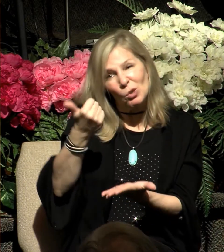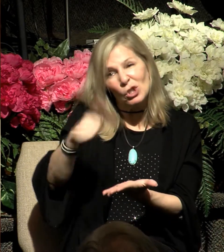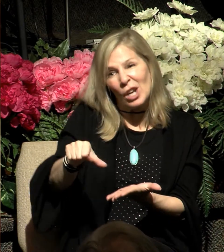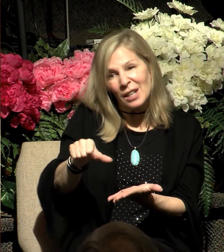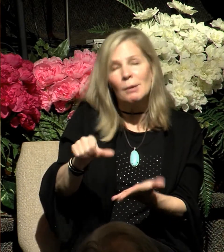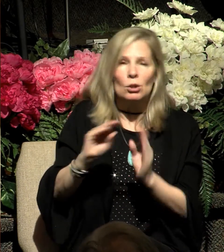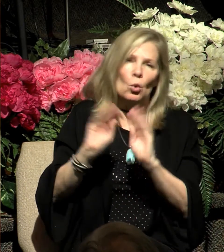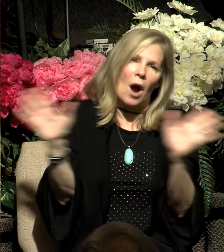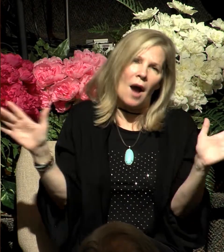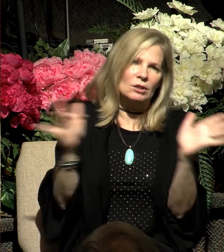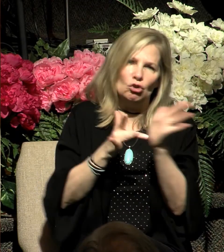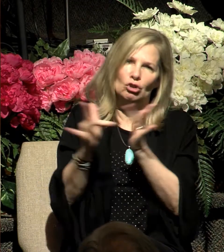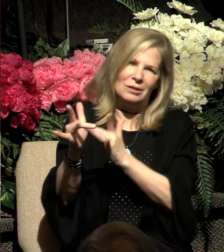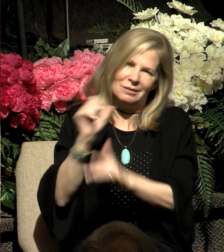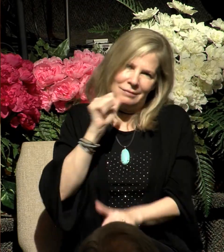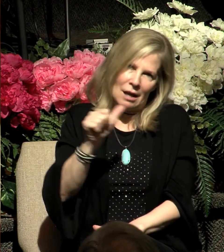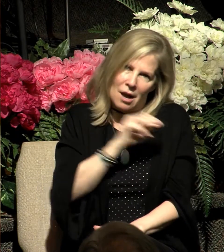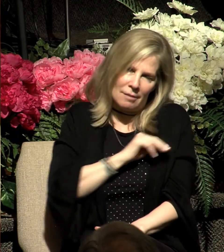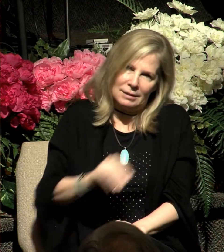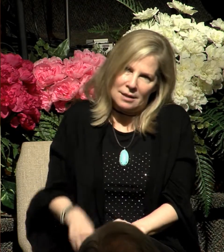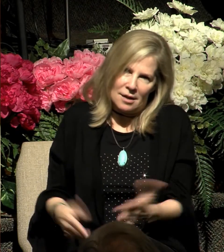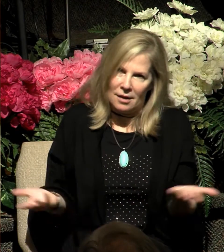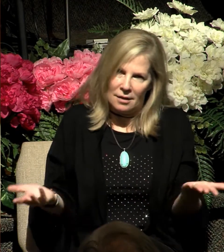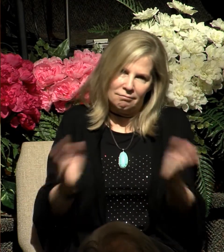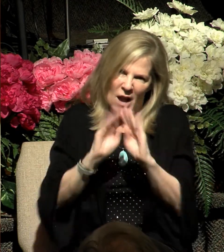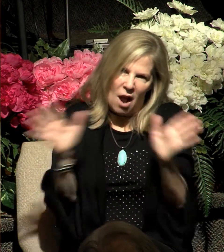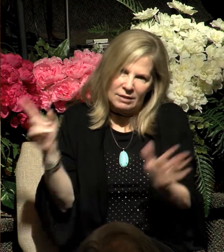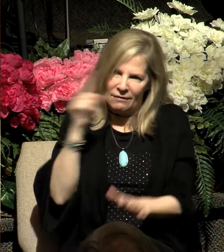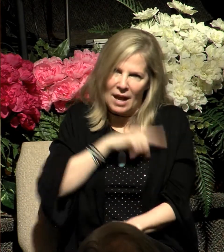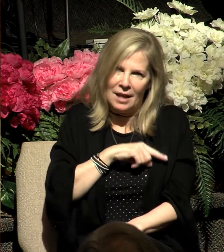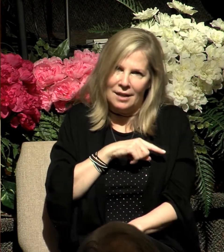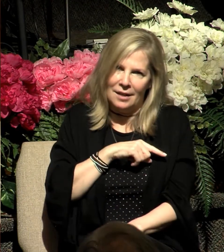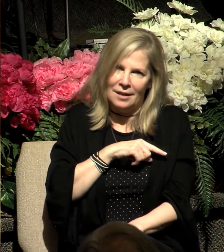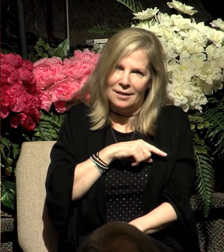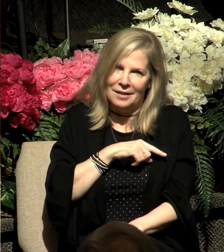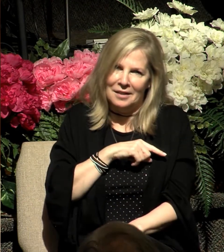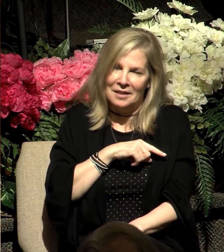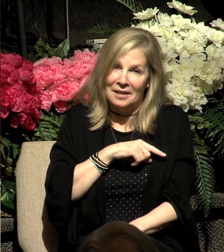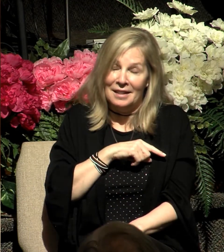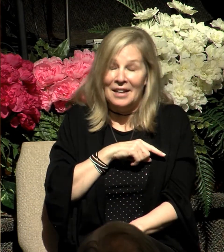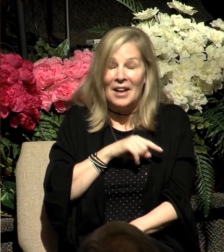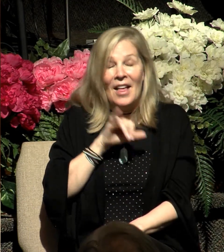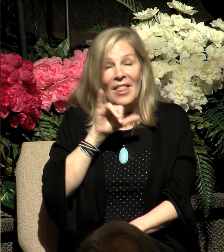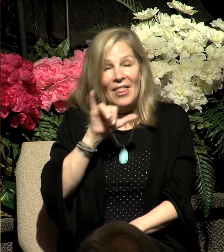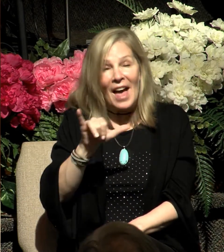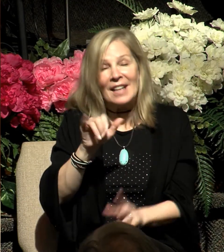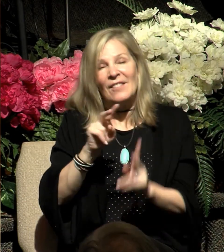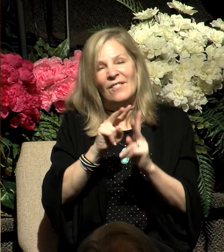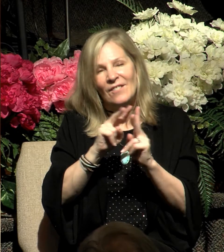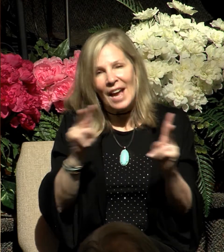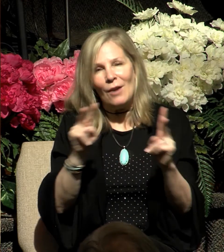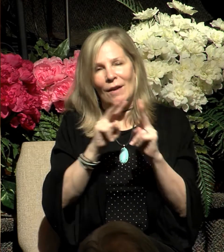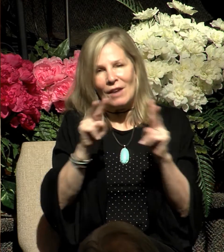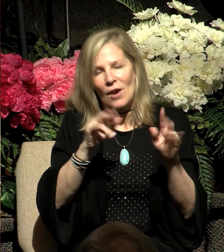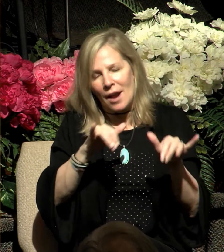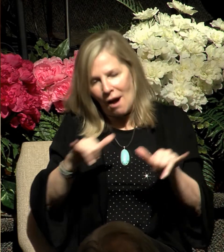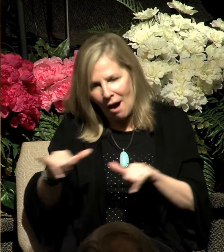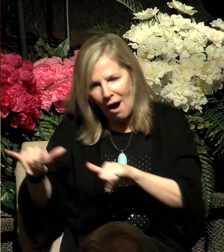he must be a fraud. Now, that is a very common argument by Jewish people. But